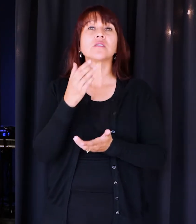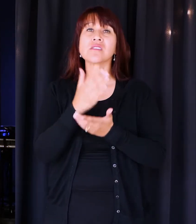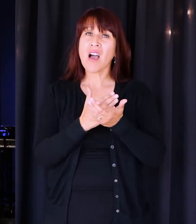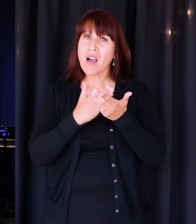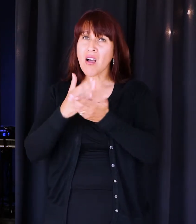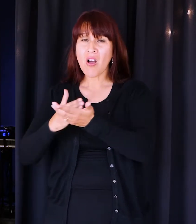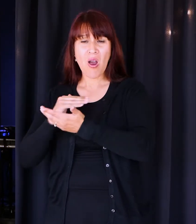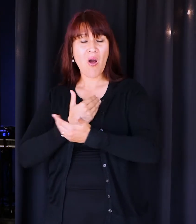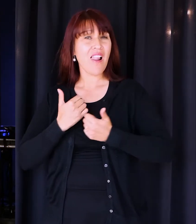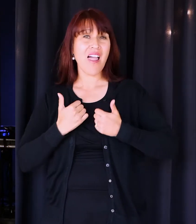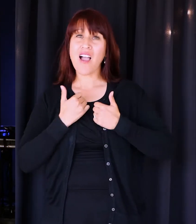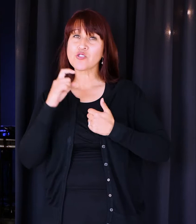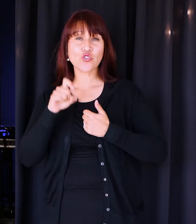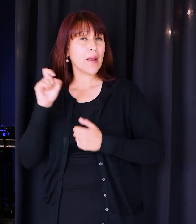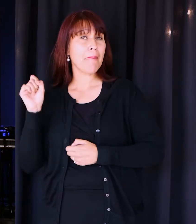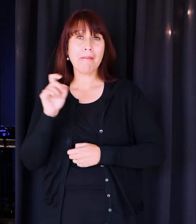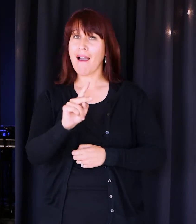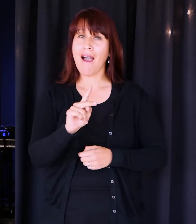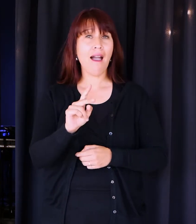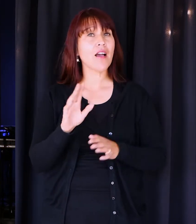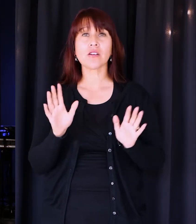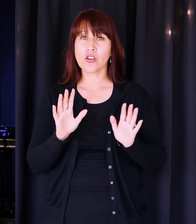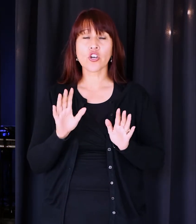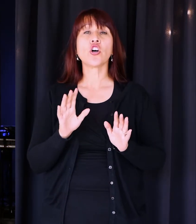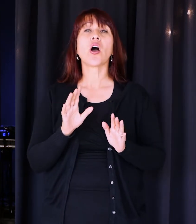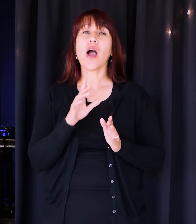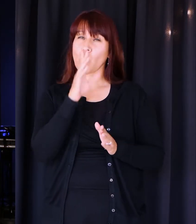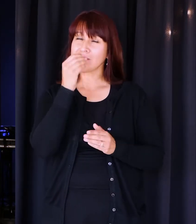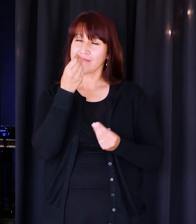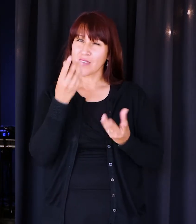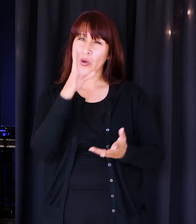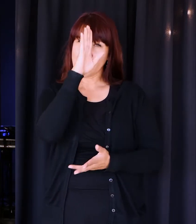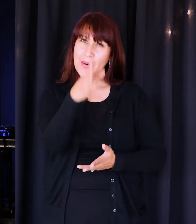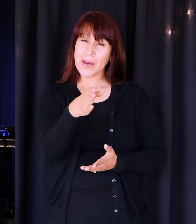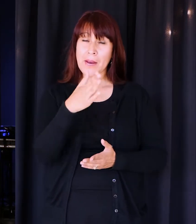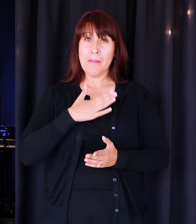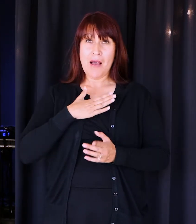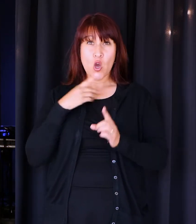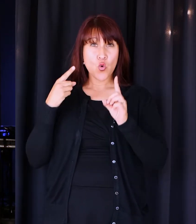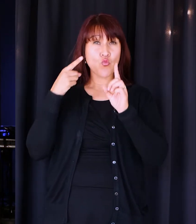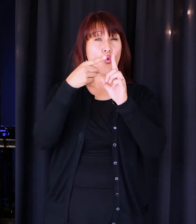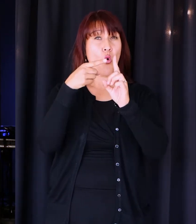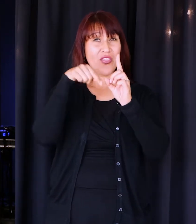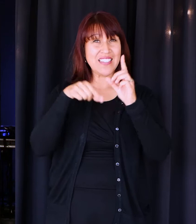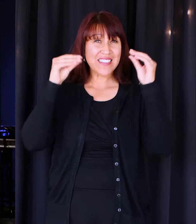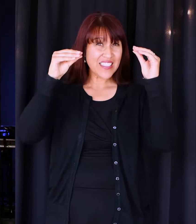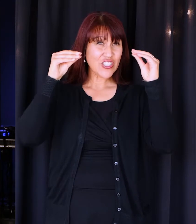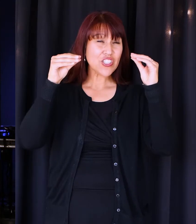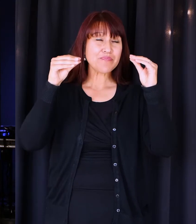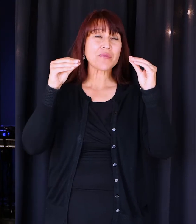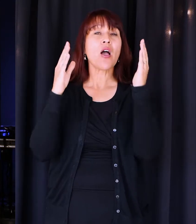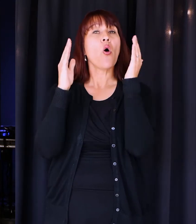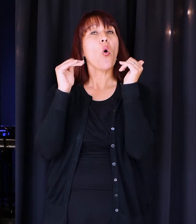lives that we just shouldn't go back to. I'm just going to come right out and tell you my goal in this series. I'm hoping